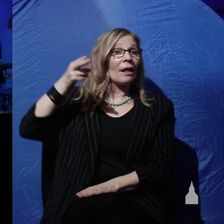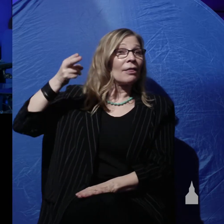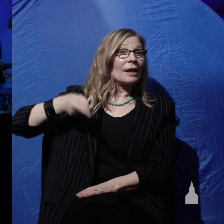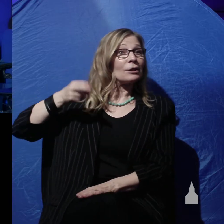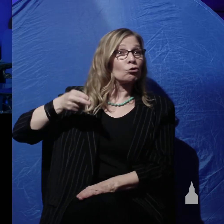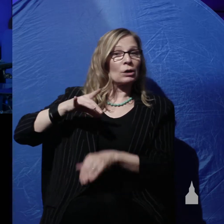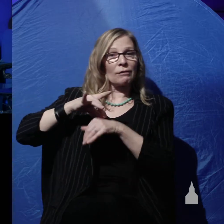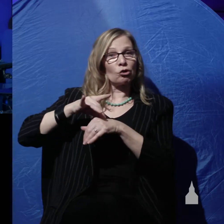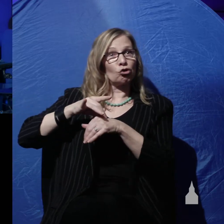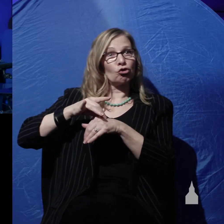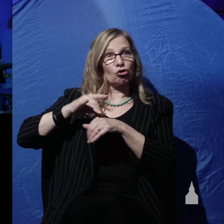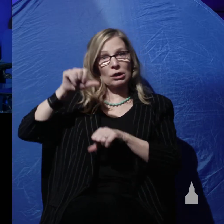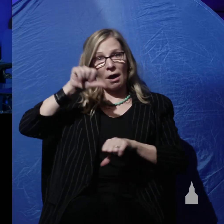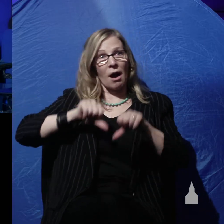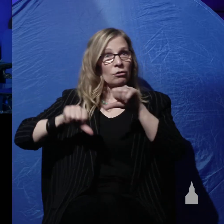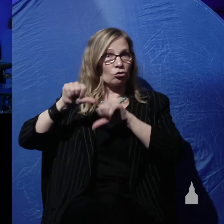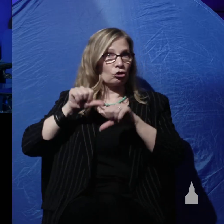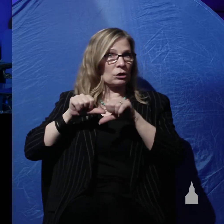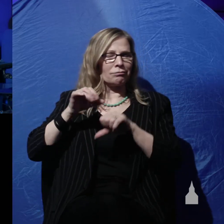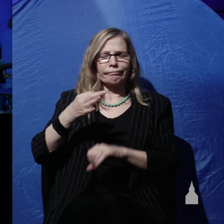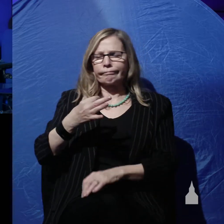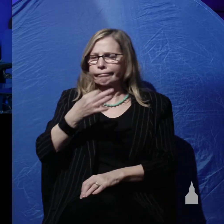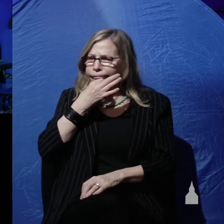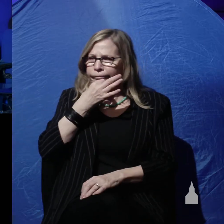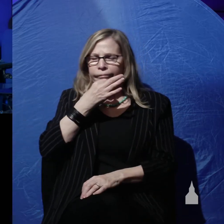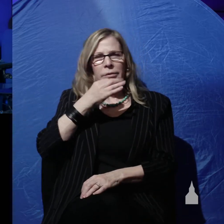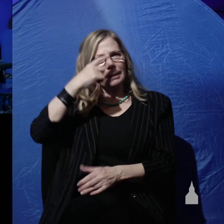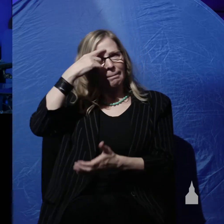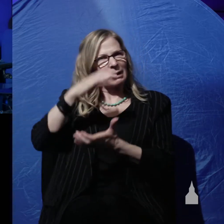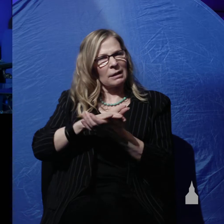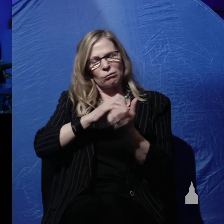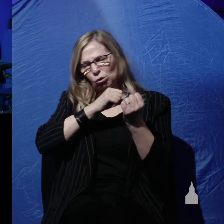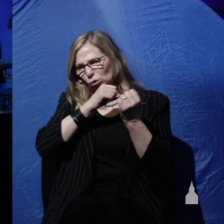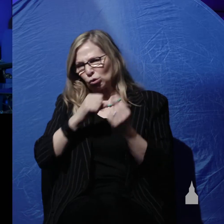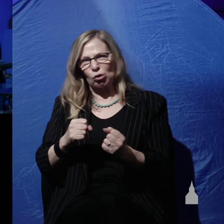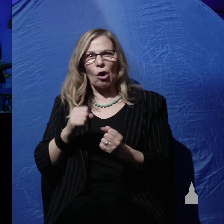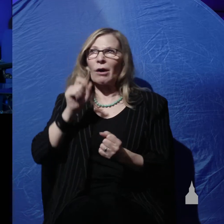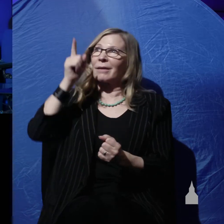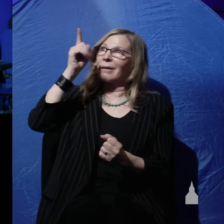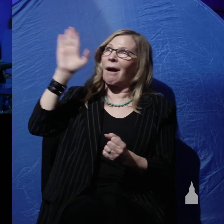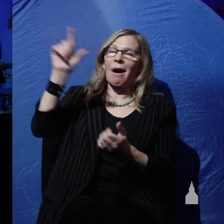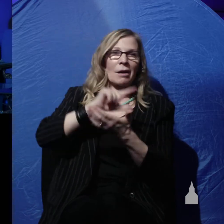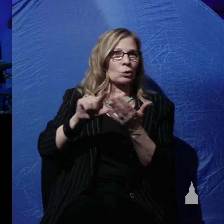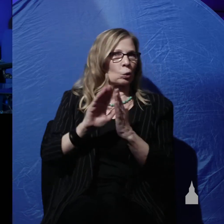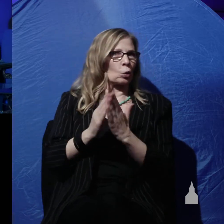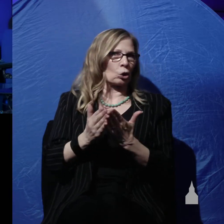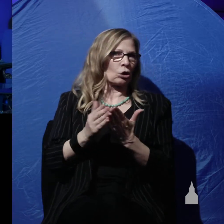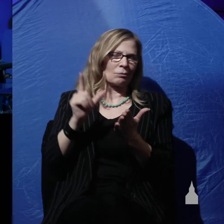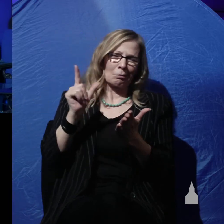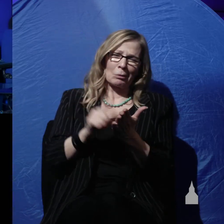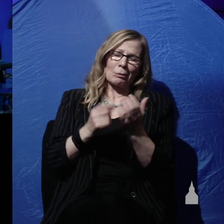an expert who believes strongly in the Word of God. He's published many articles. He's written many books, but perhaps his greatest